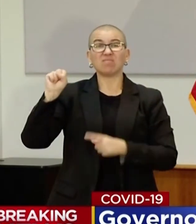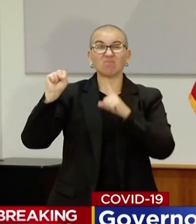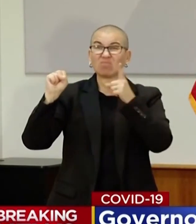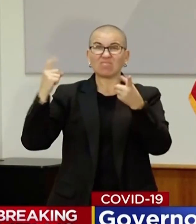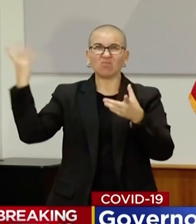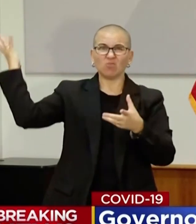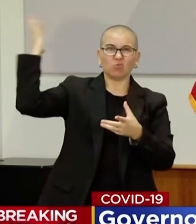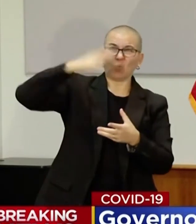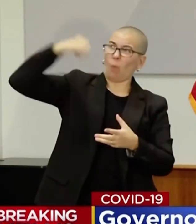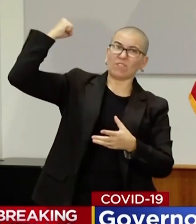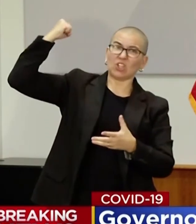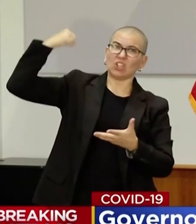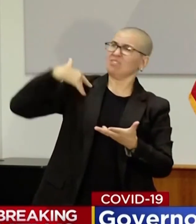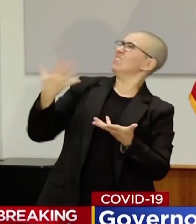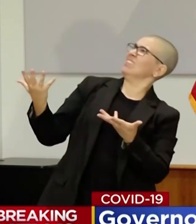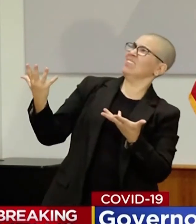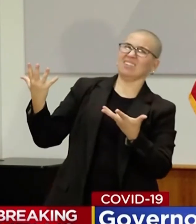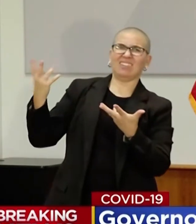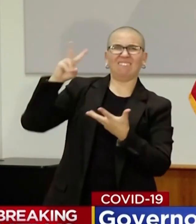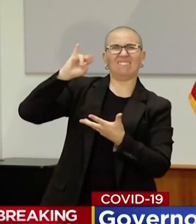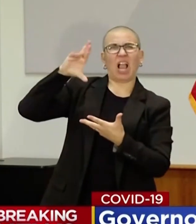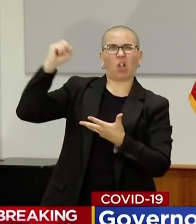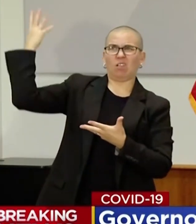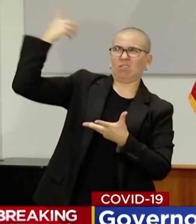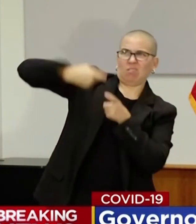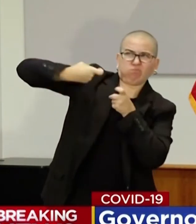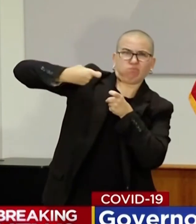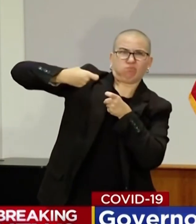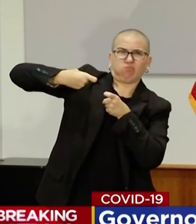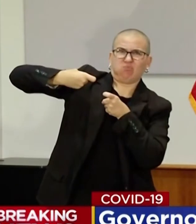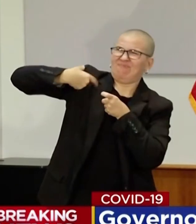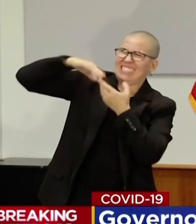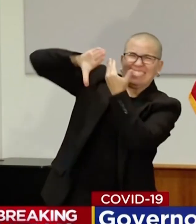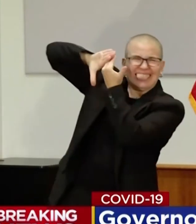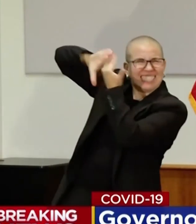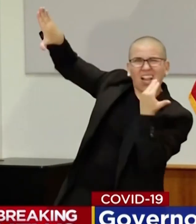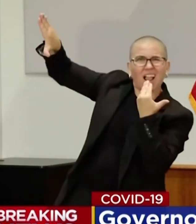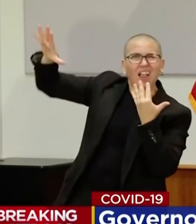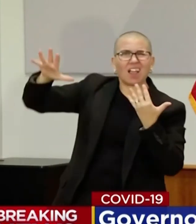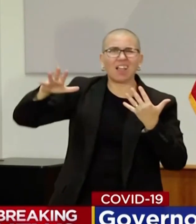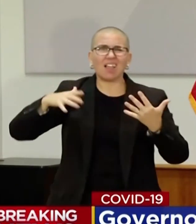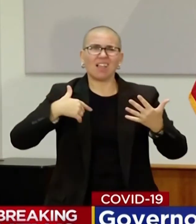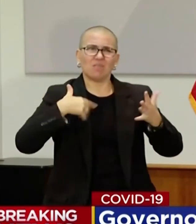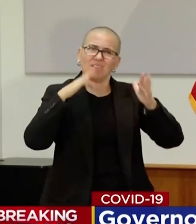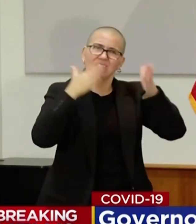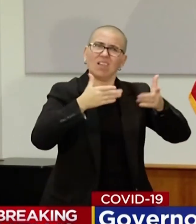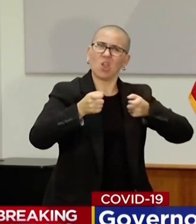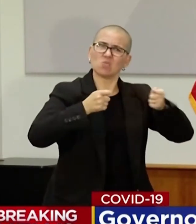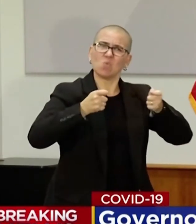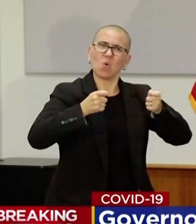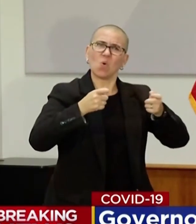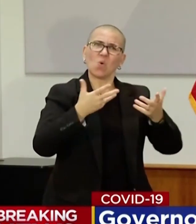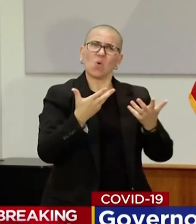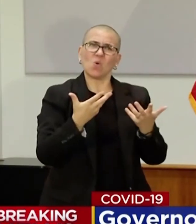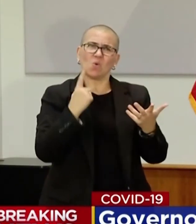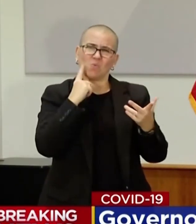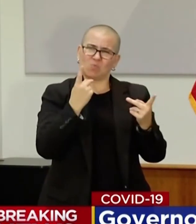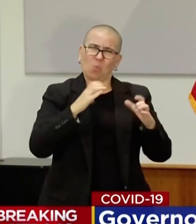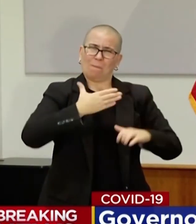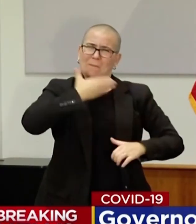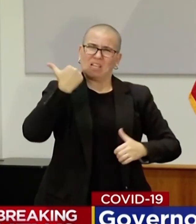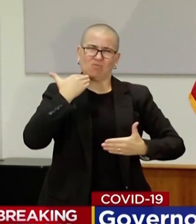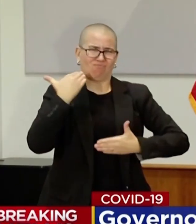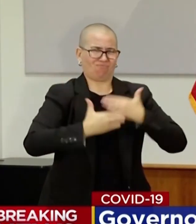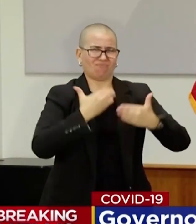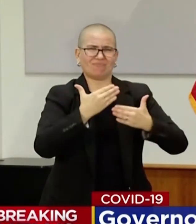out of this. It's the economy versus the health situation. That's got us into this mess. So we're going to do the best we possibly can on the